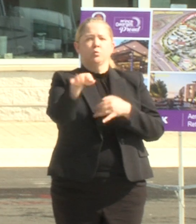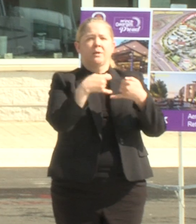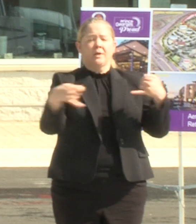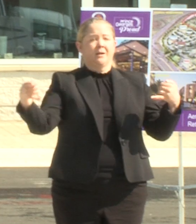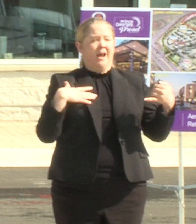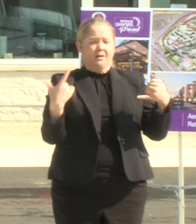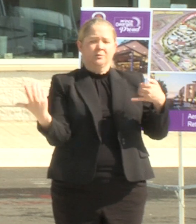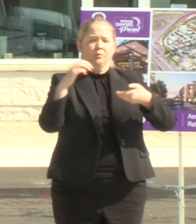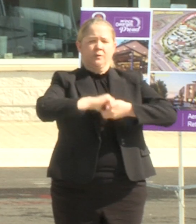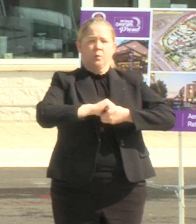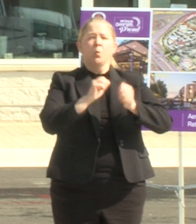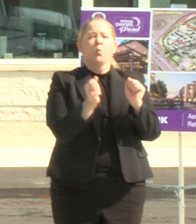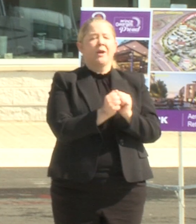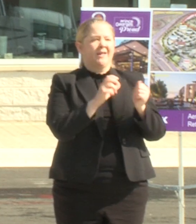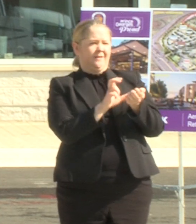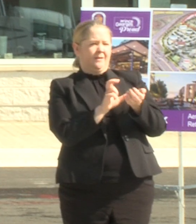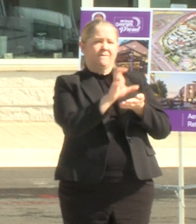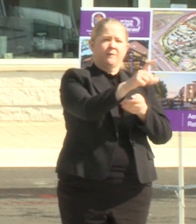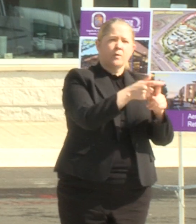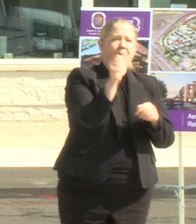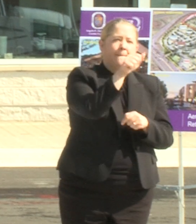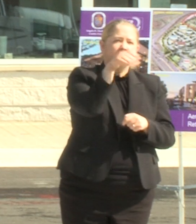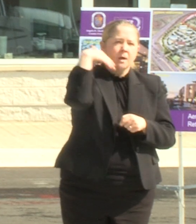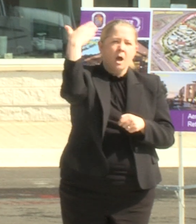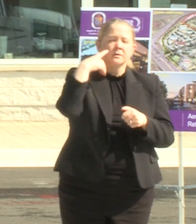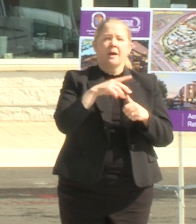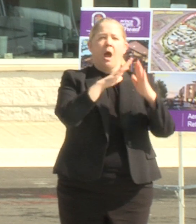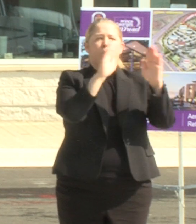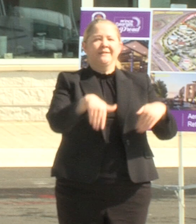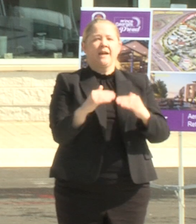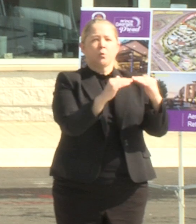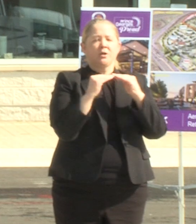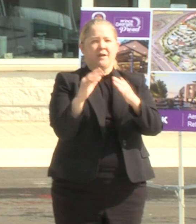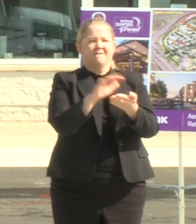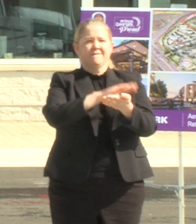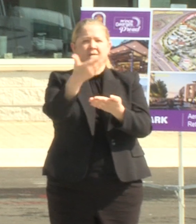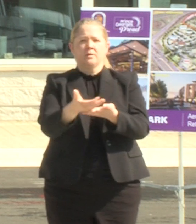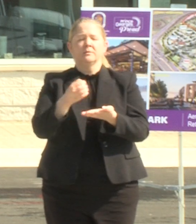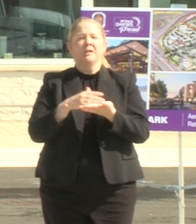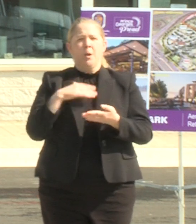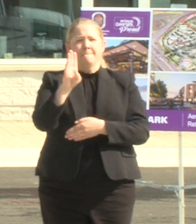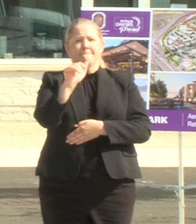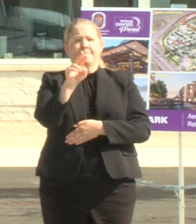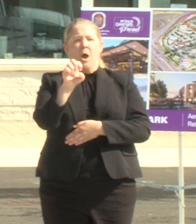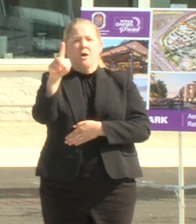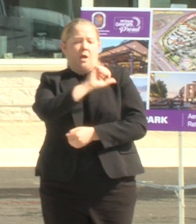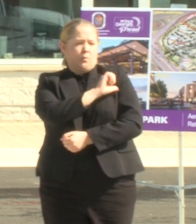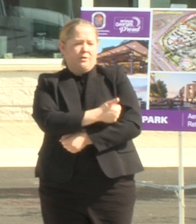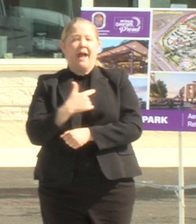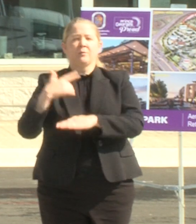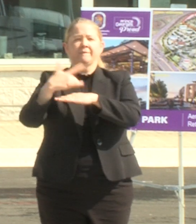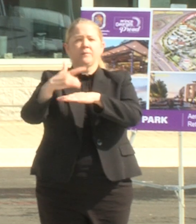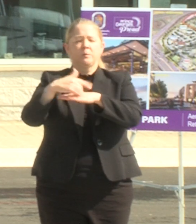investment investment from Amazon's housing equity fund our bonding authority in the availability of public land we